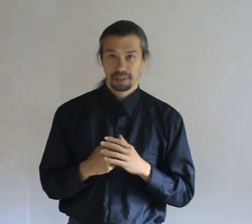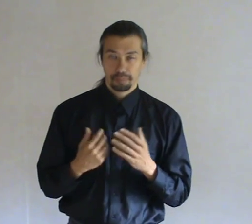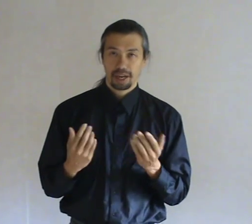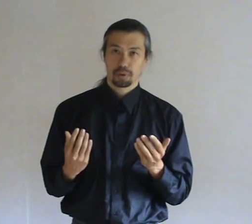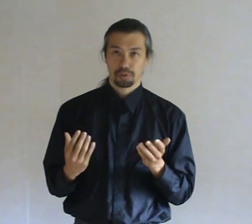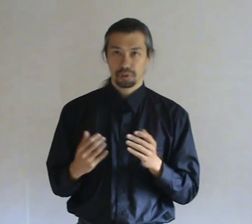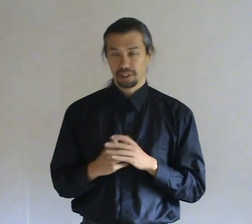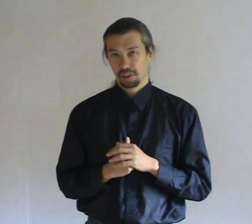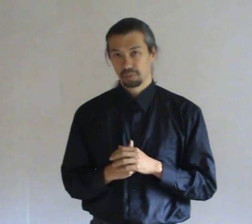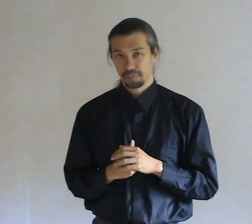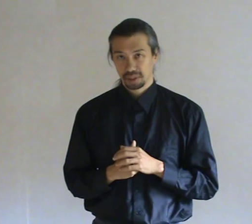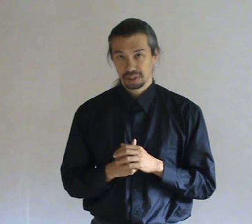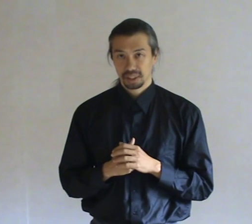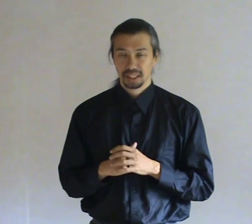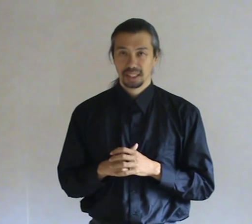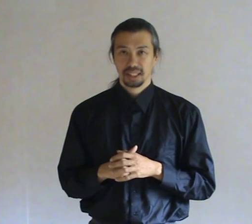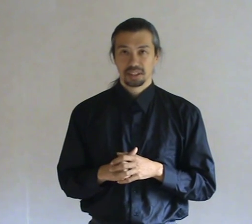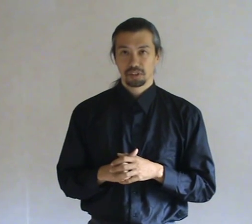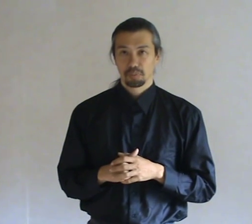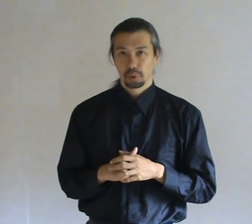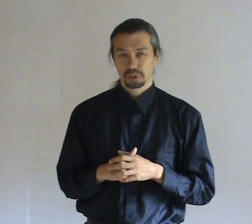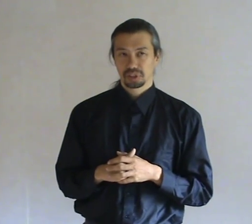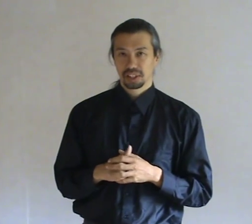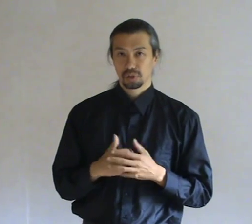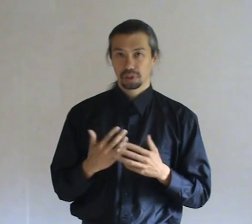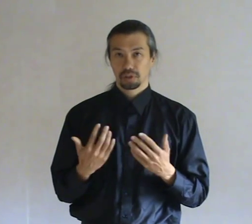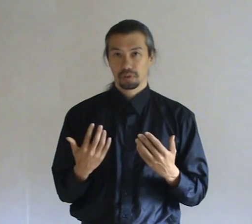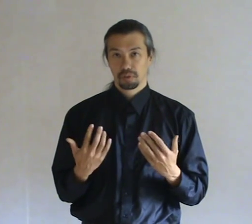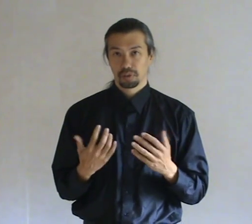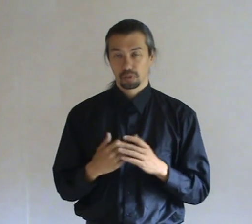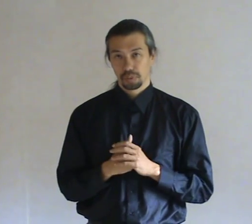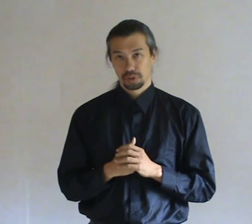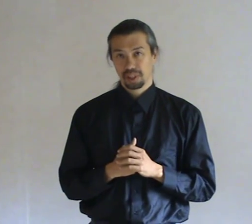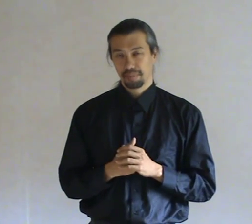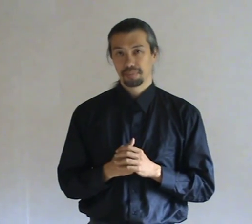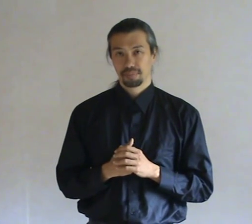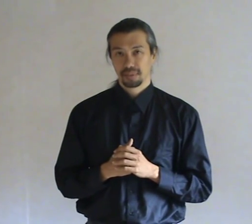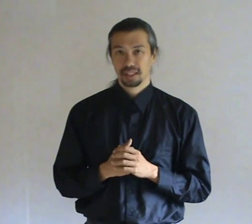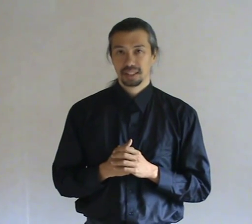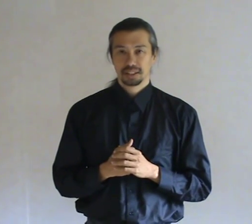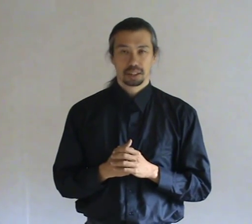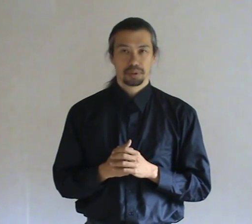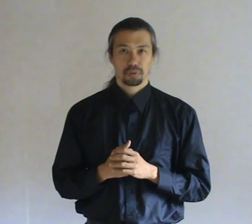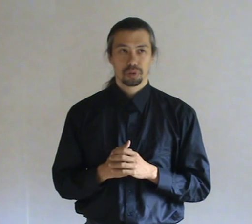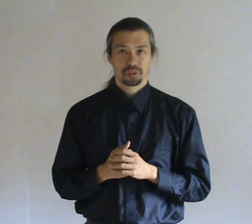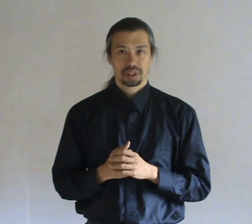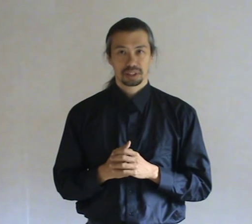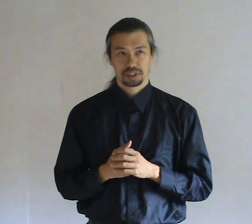powerful in their home dimension. It is important that you are not vulnerable to them. So before you start this